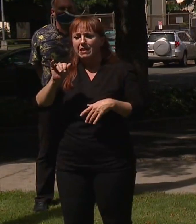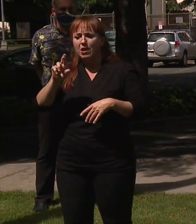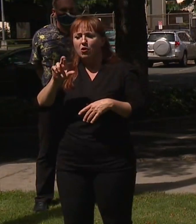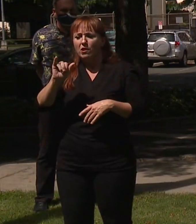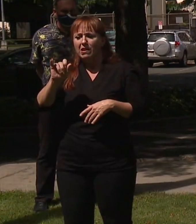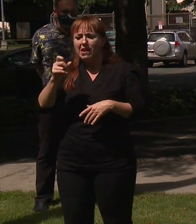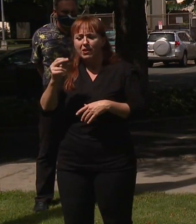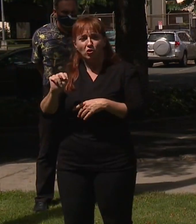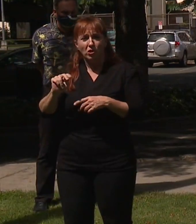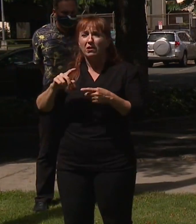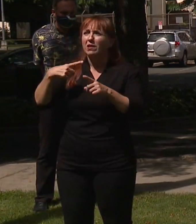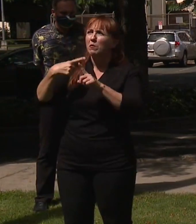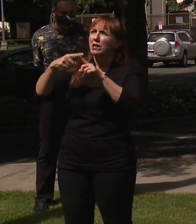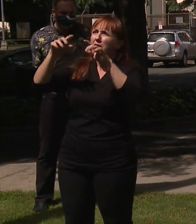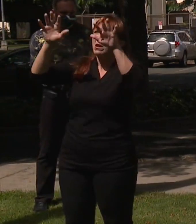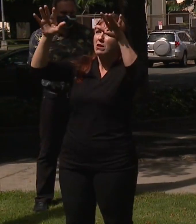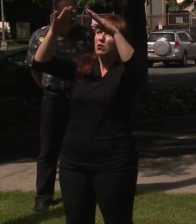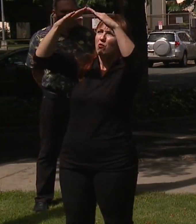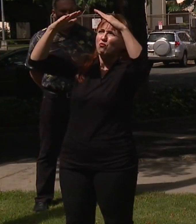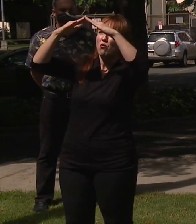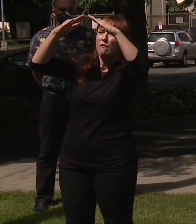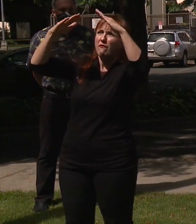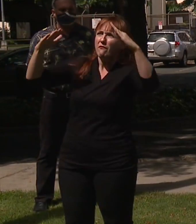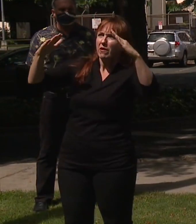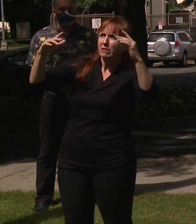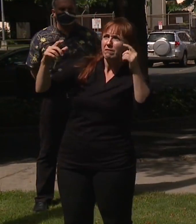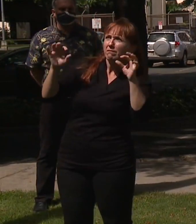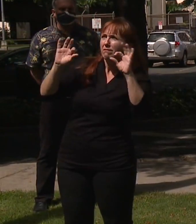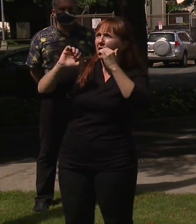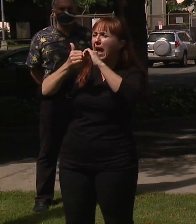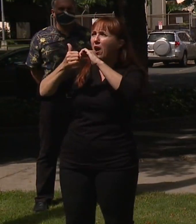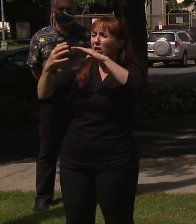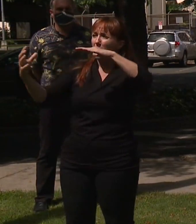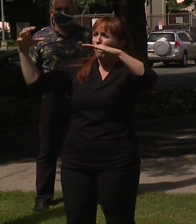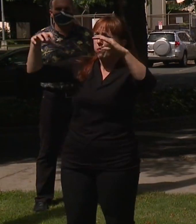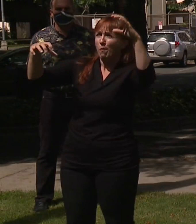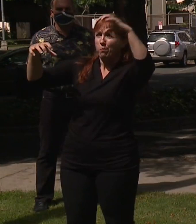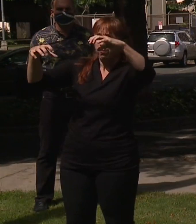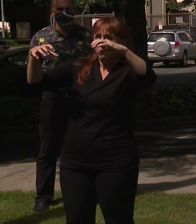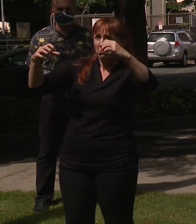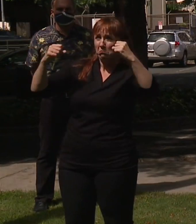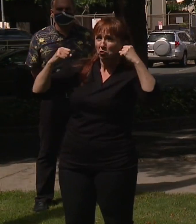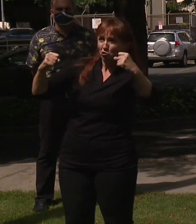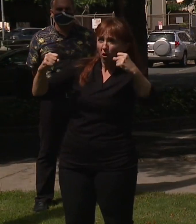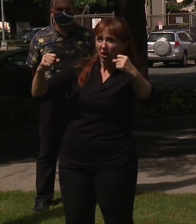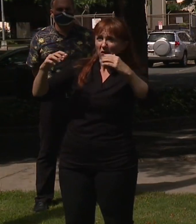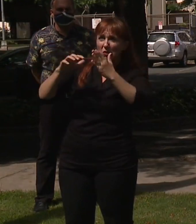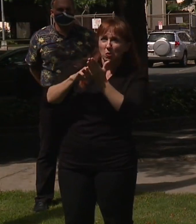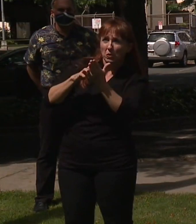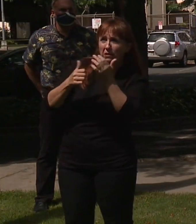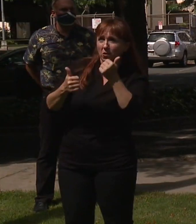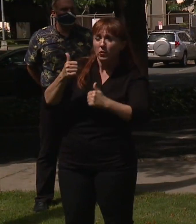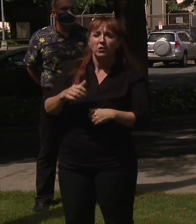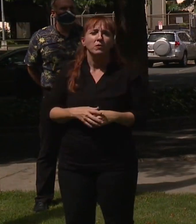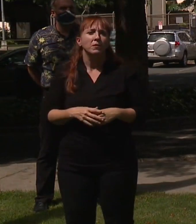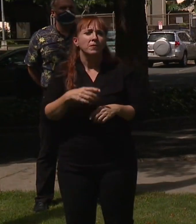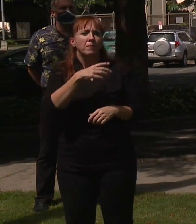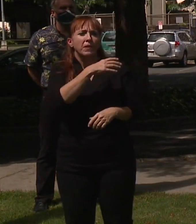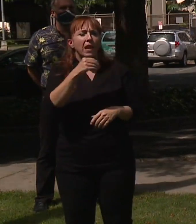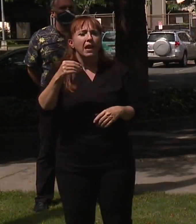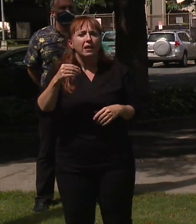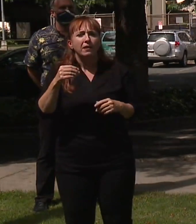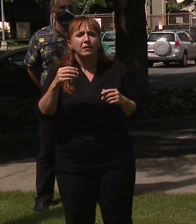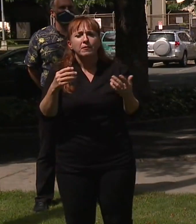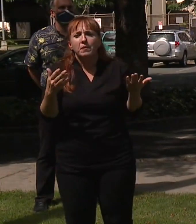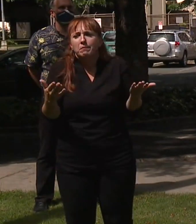roofs in these facilities to see how they may fare for photovoltaic and solar panel systems. We're also looking at things that you might